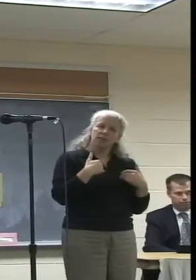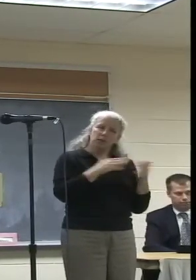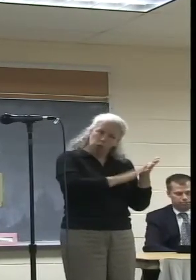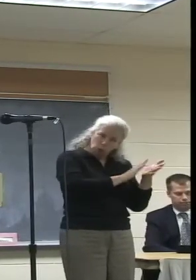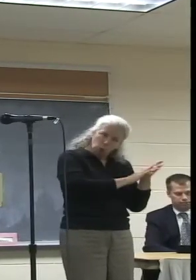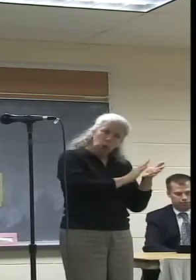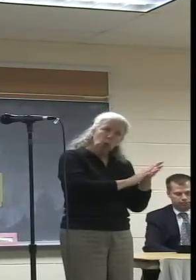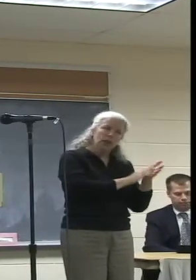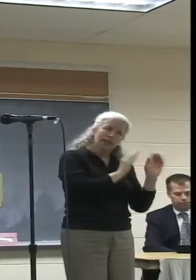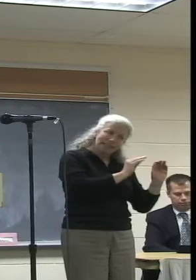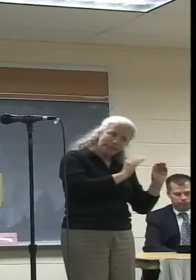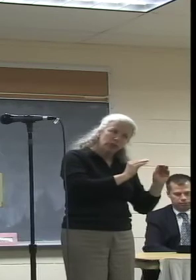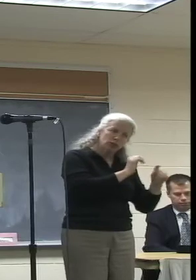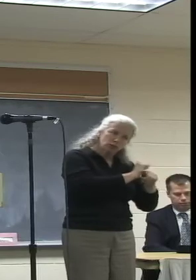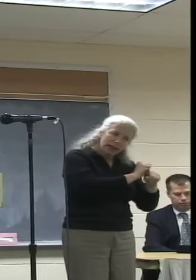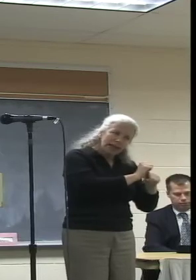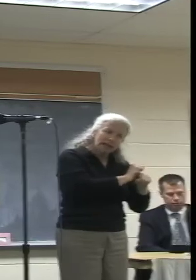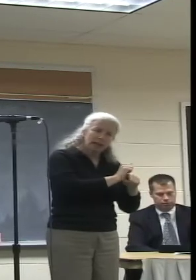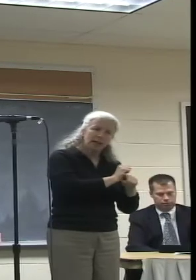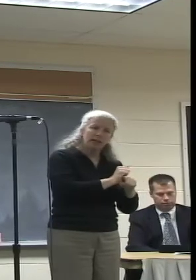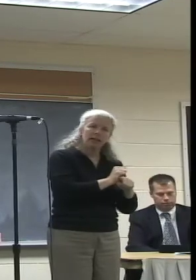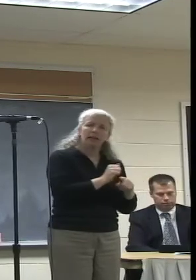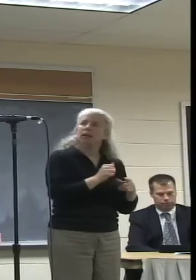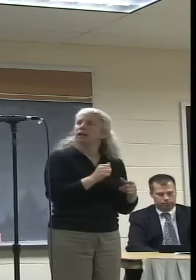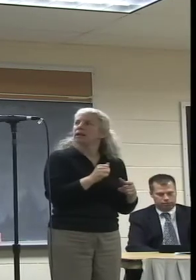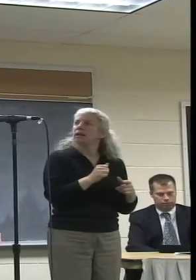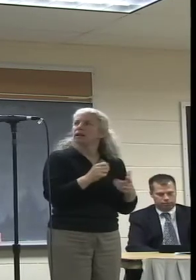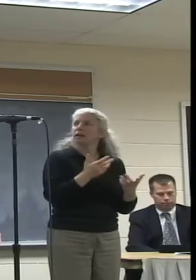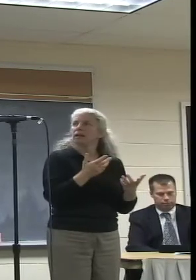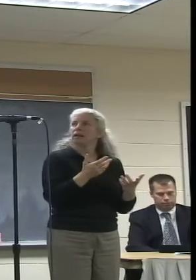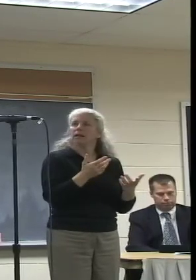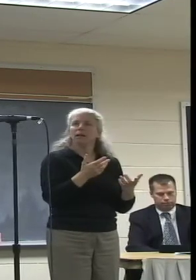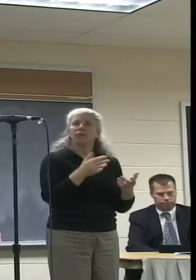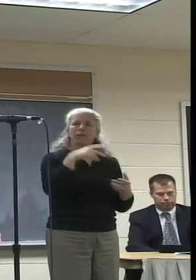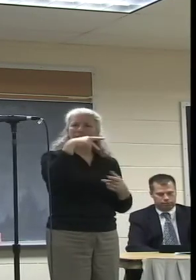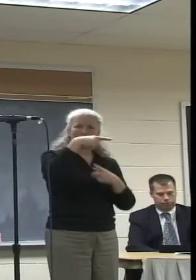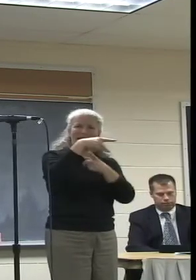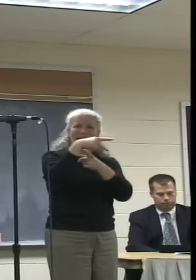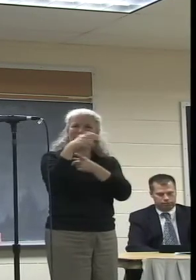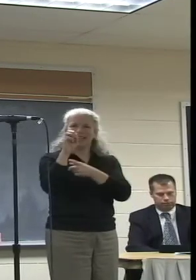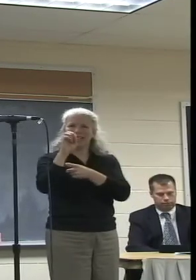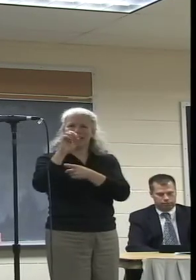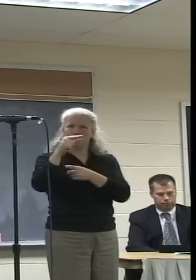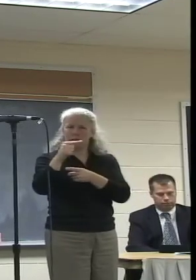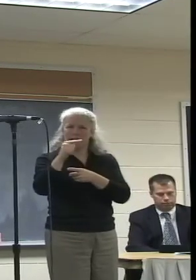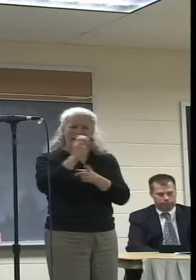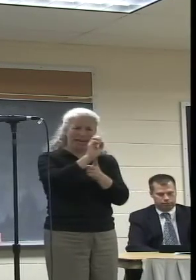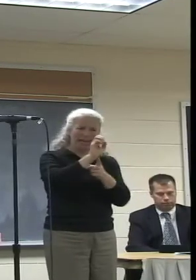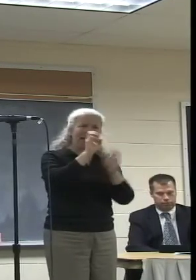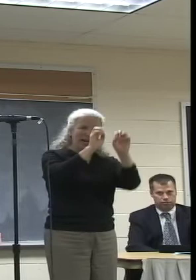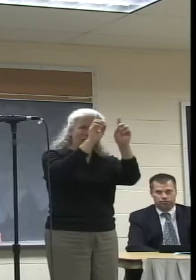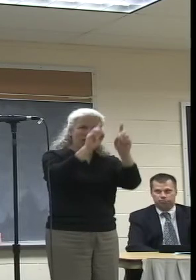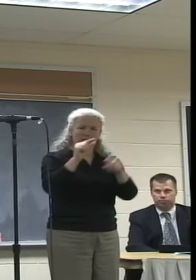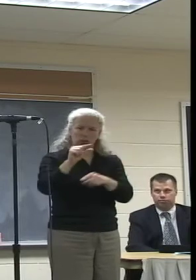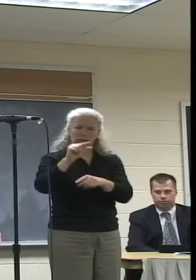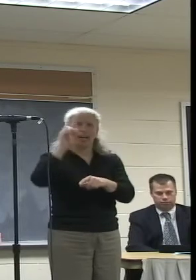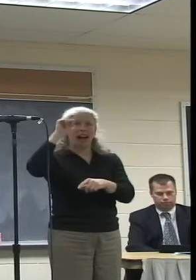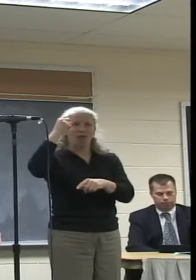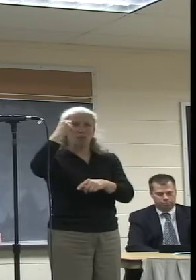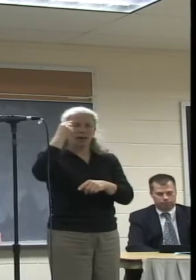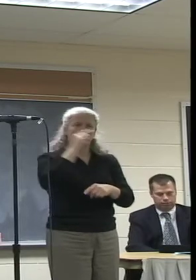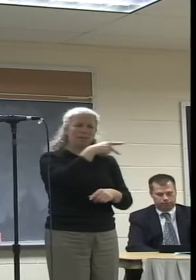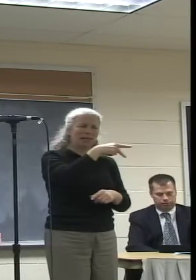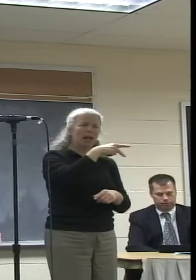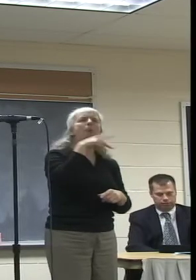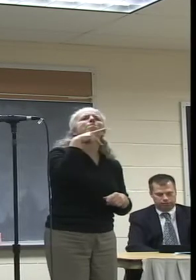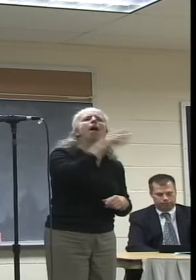down on the E. Do we have the government part down on the G? What's the P for? The public. Oh, right. The